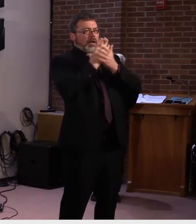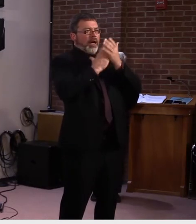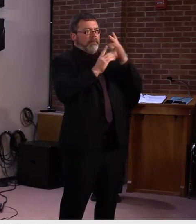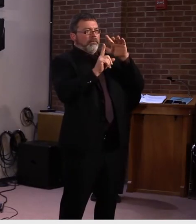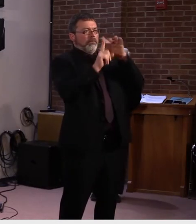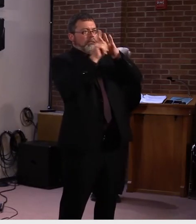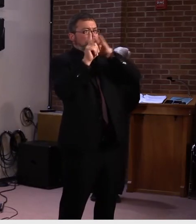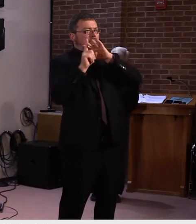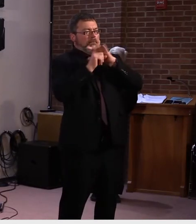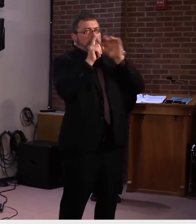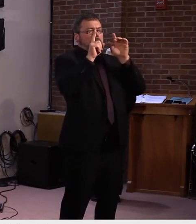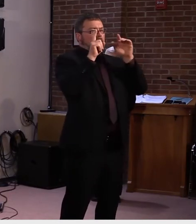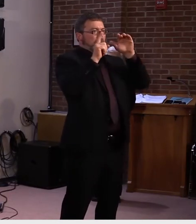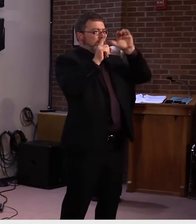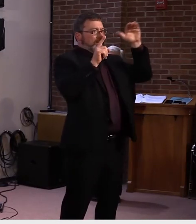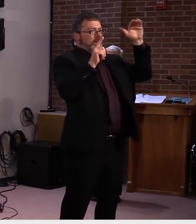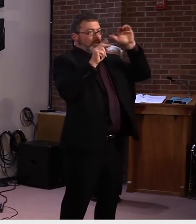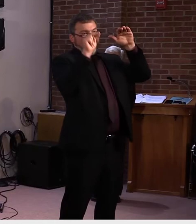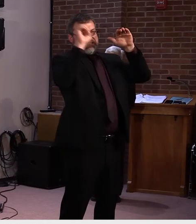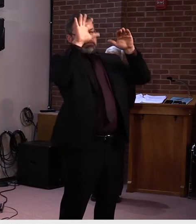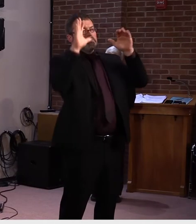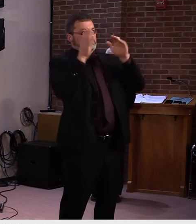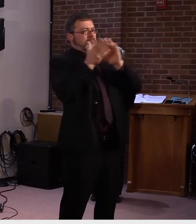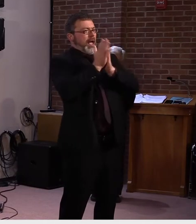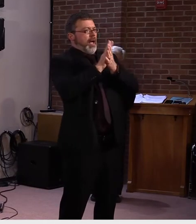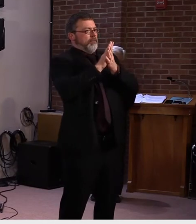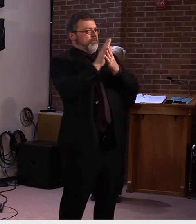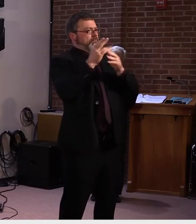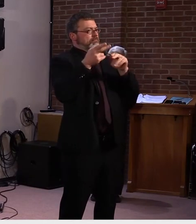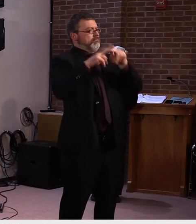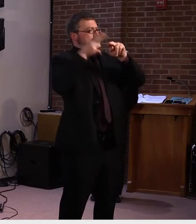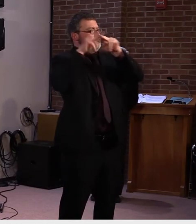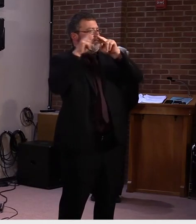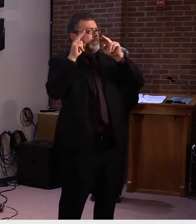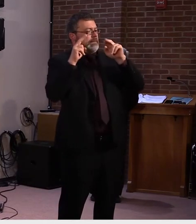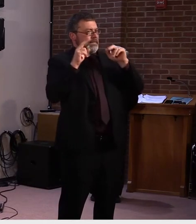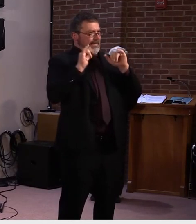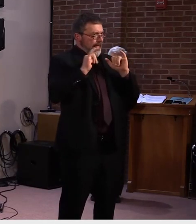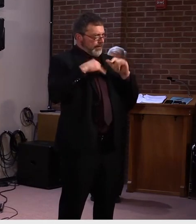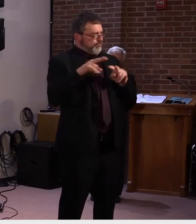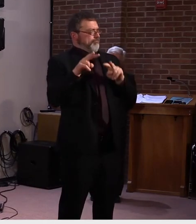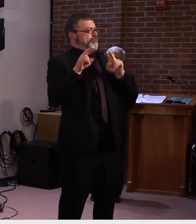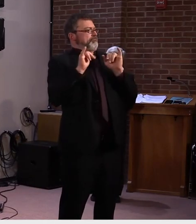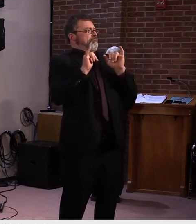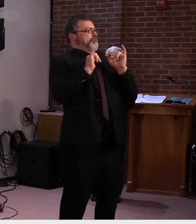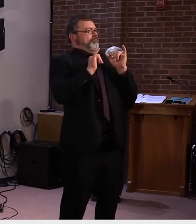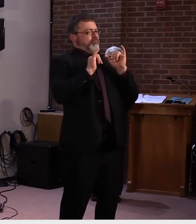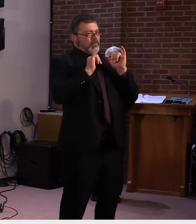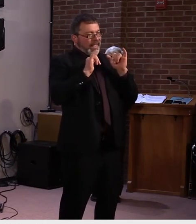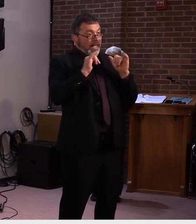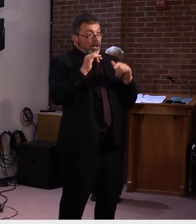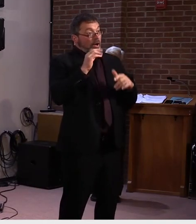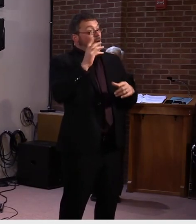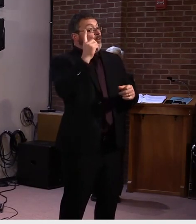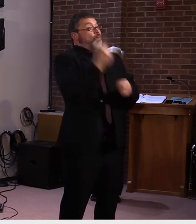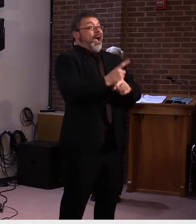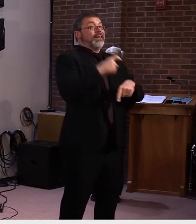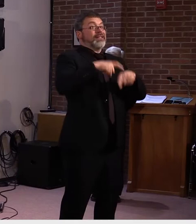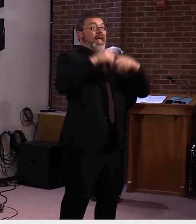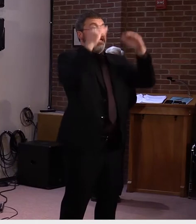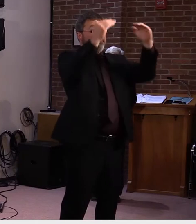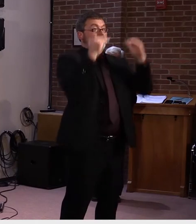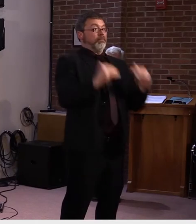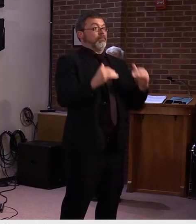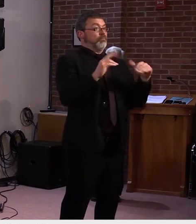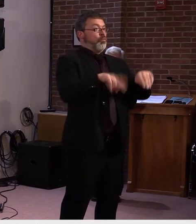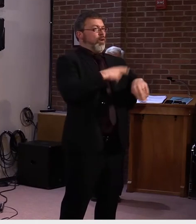when the right time is, uh, can tell you it's not while the, the virus is heading towards us. That is not the right time,